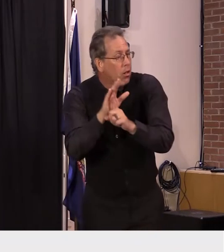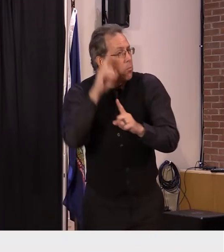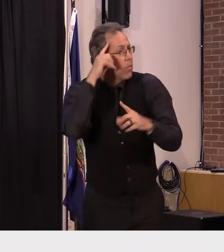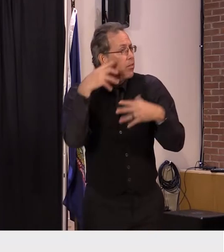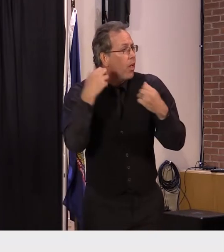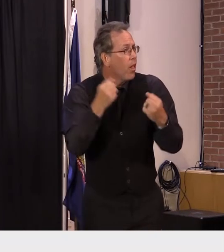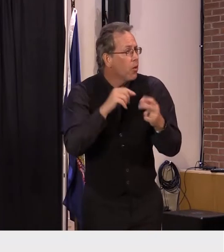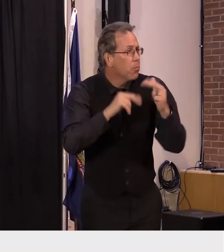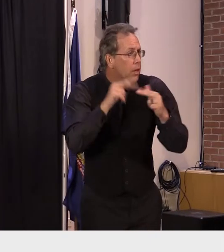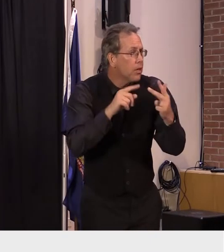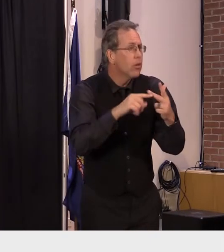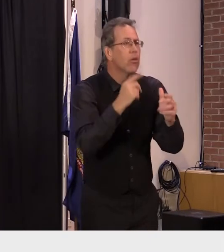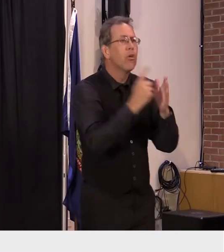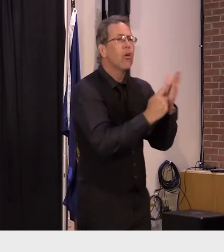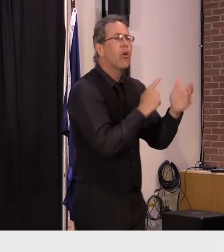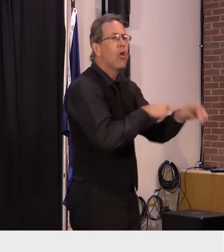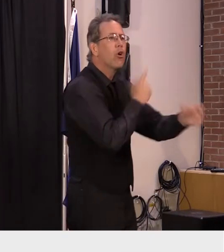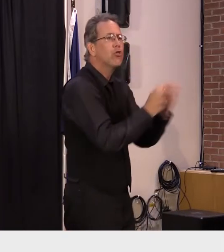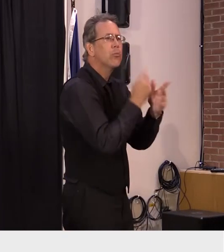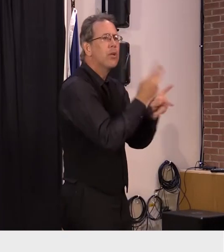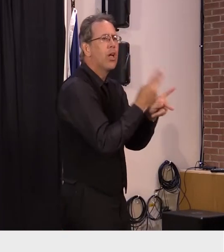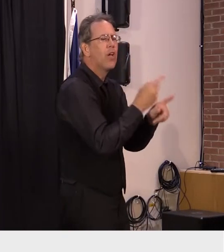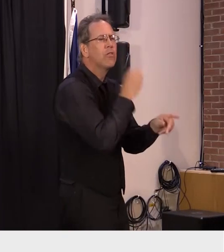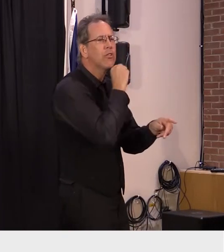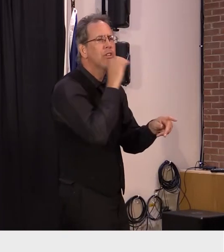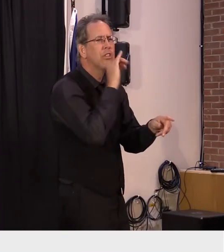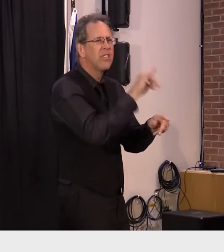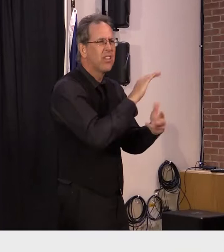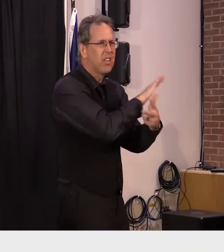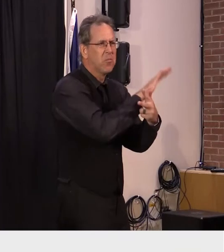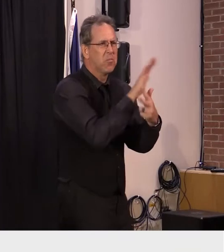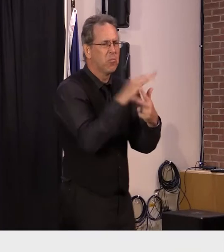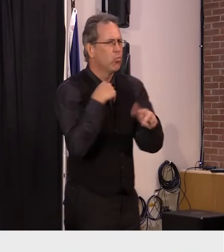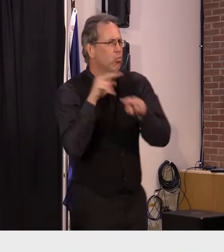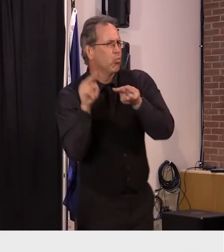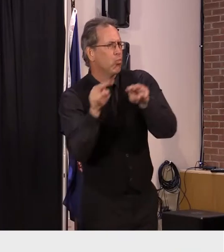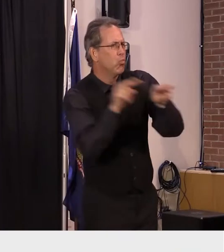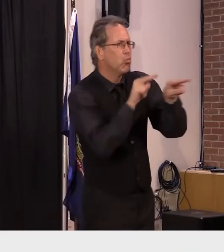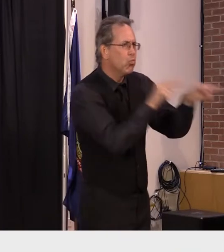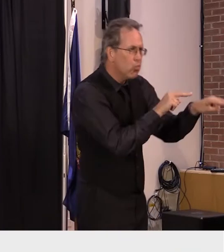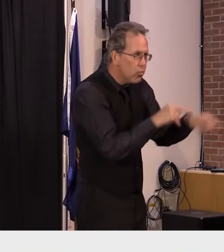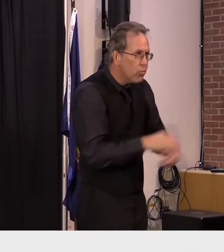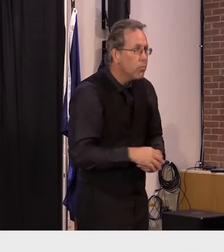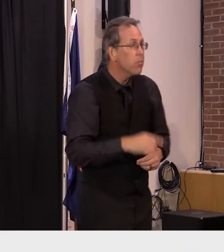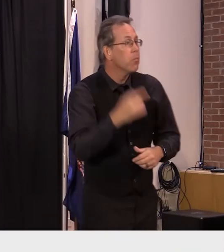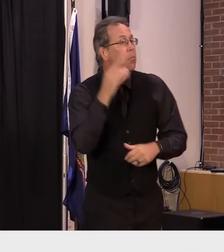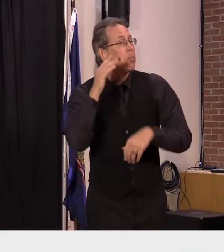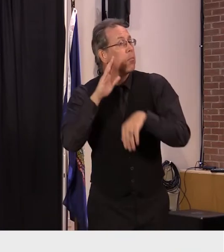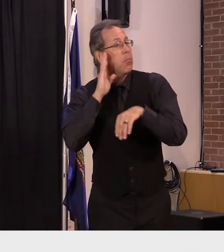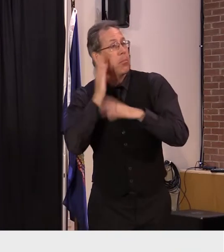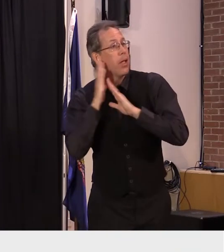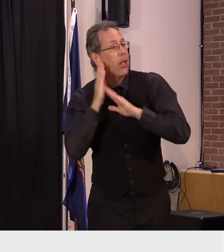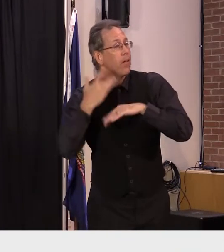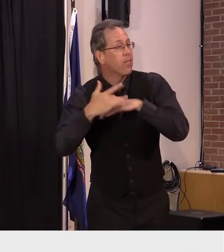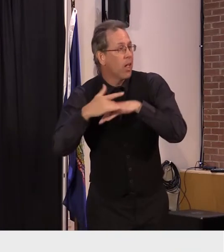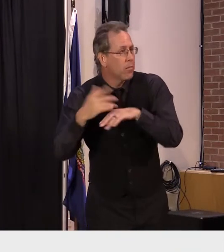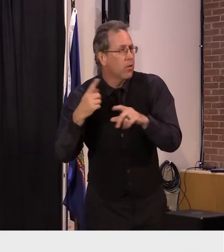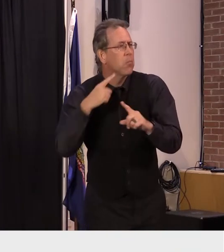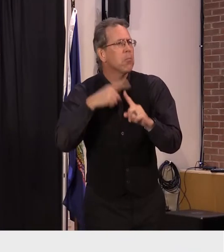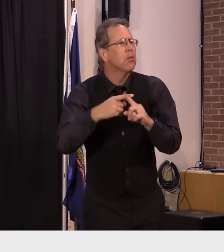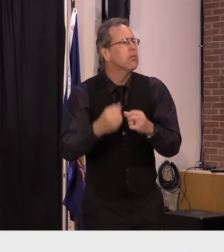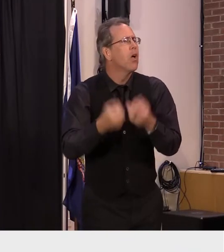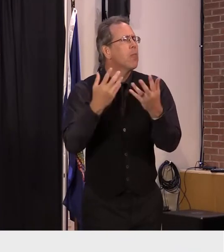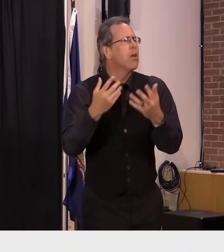and long-term care in addition to available beds we will be looking at the number of people in our hospitals and